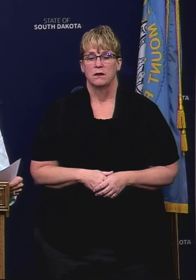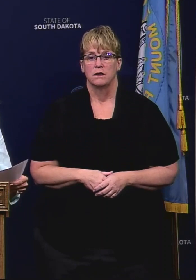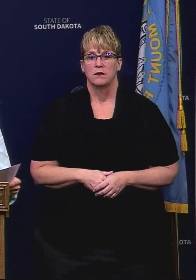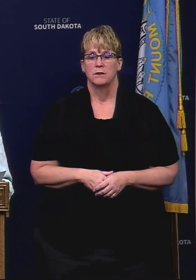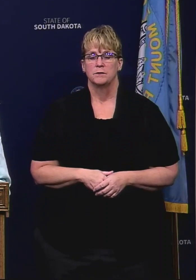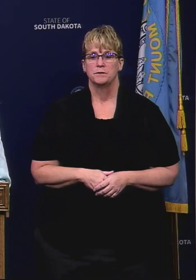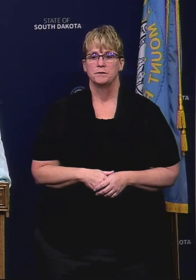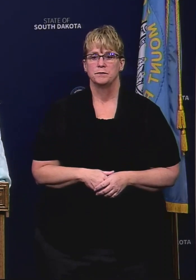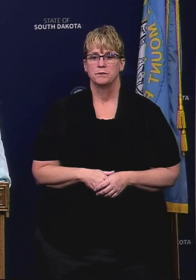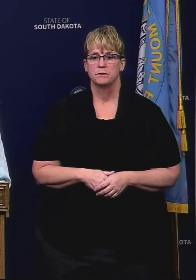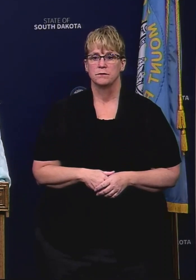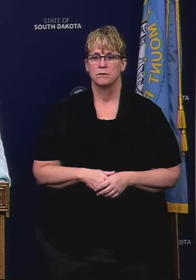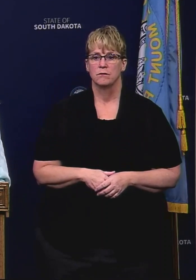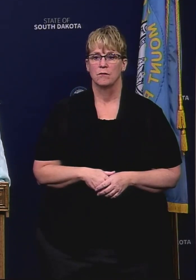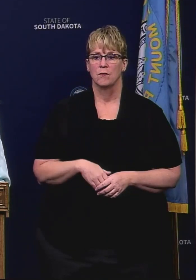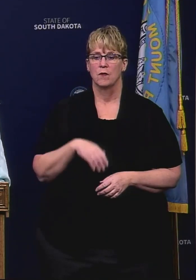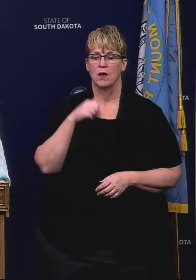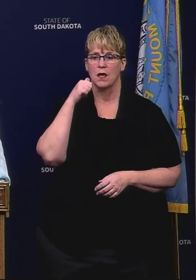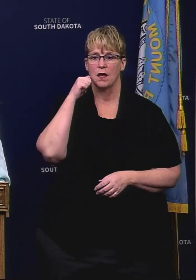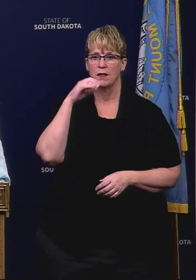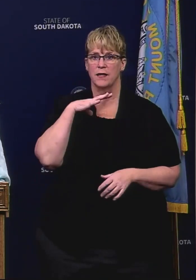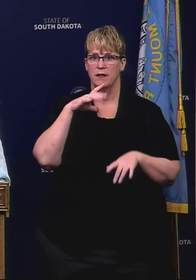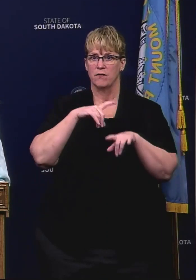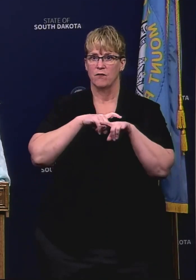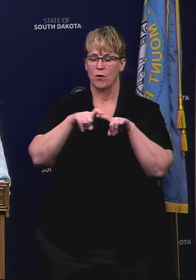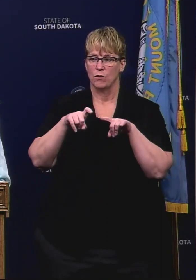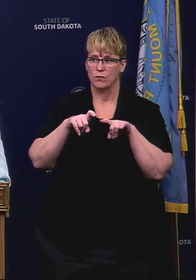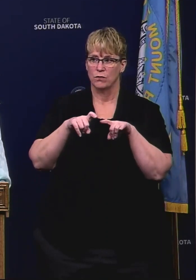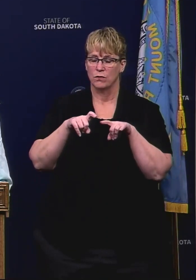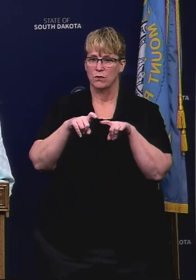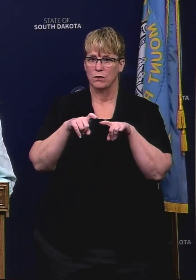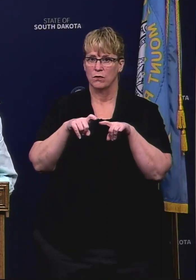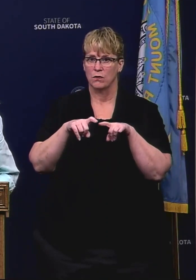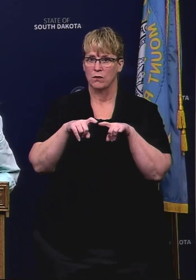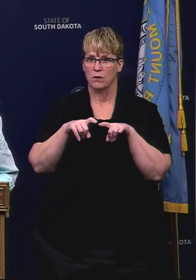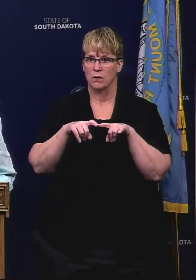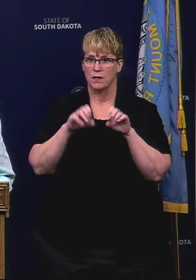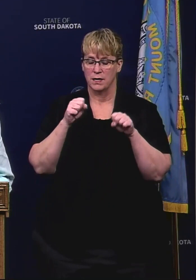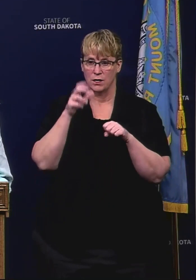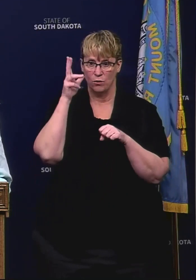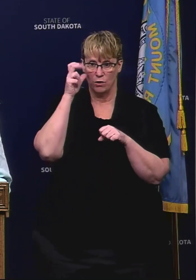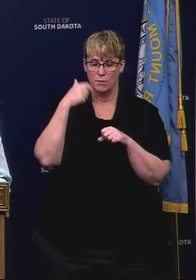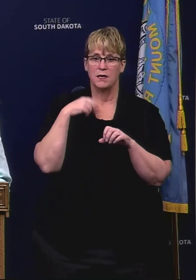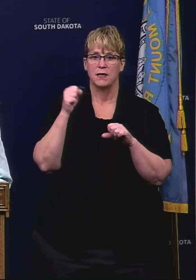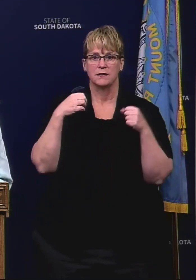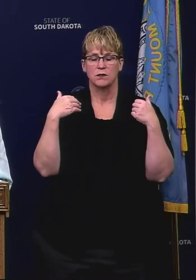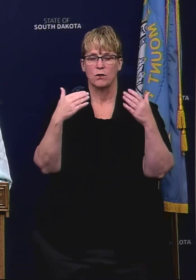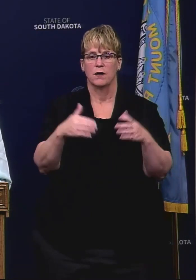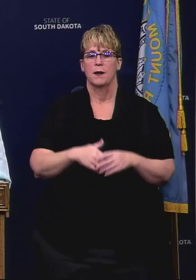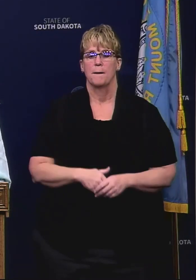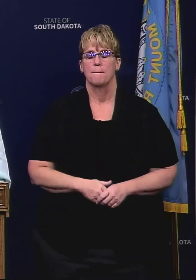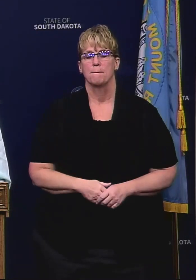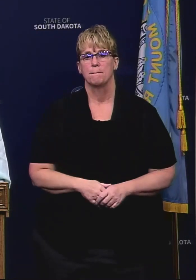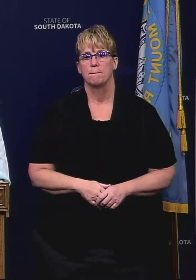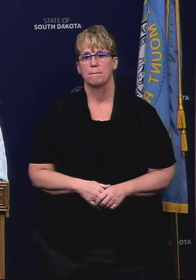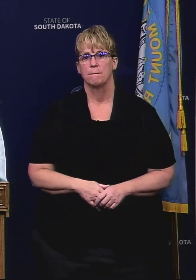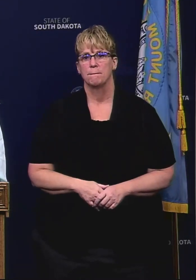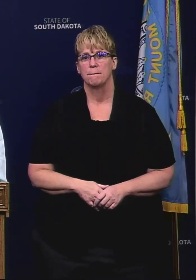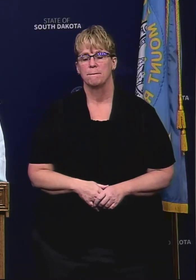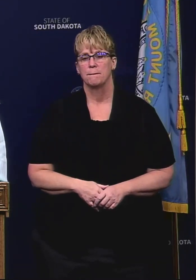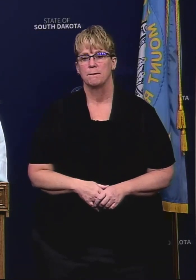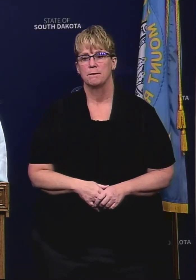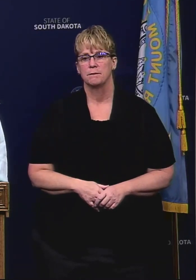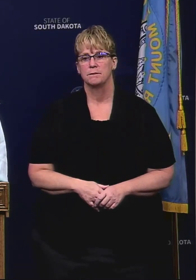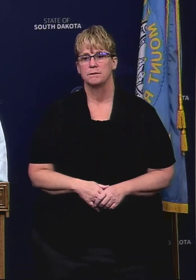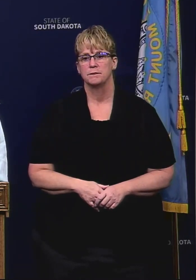Governor Noem can you hear me this is Arielle with the Governor Noem this is Arielle with the journal can you hear me? Yes go ahead Arielle. Okay hi